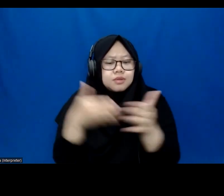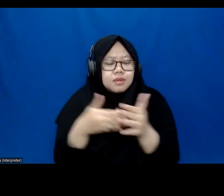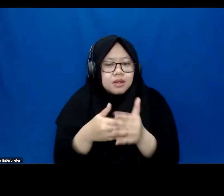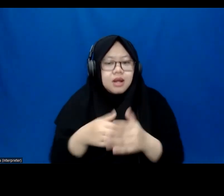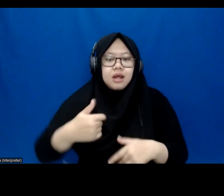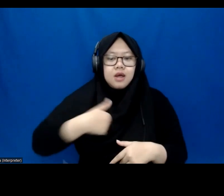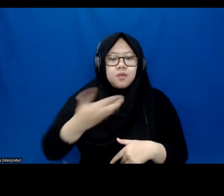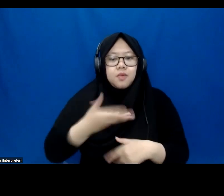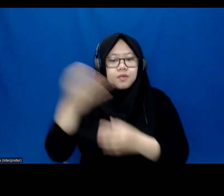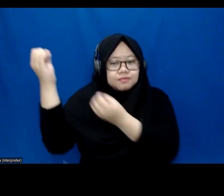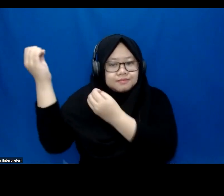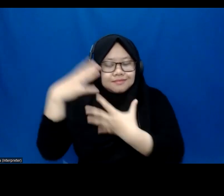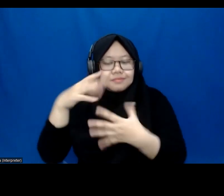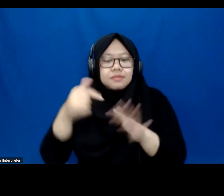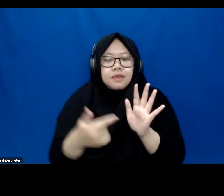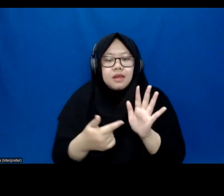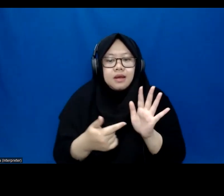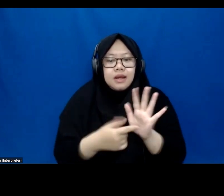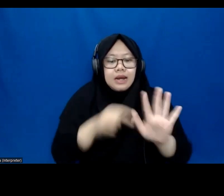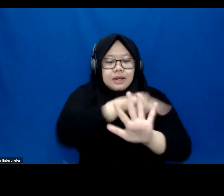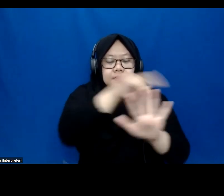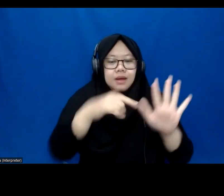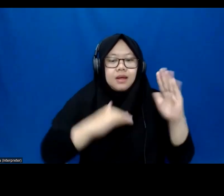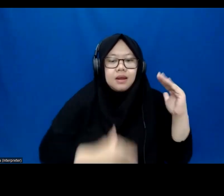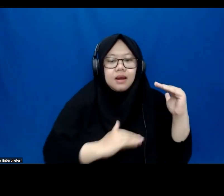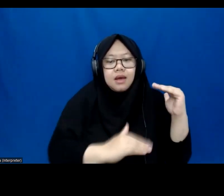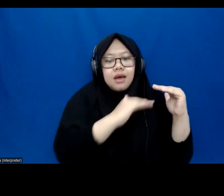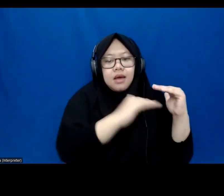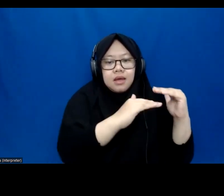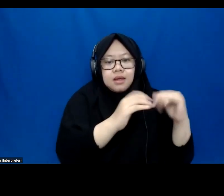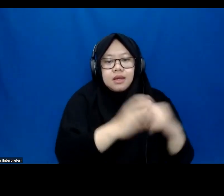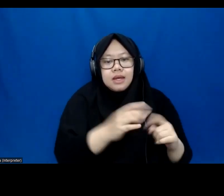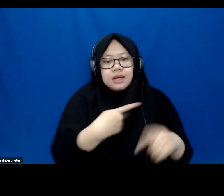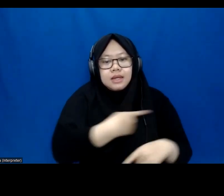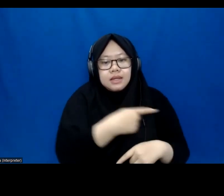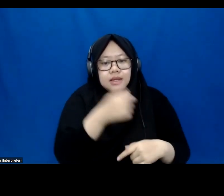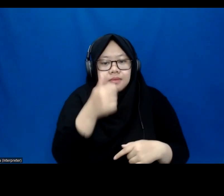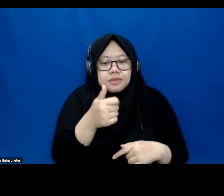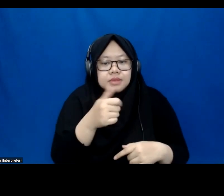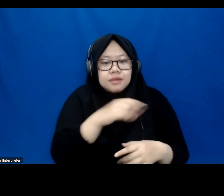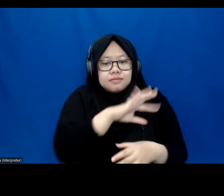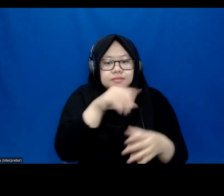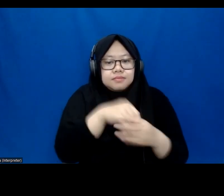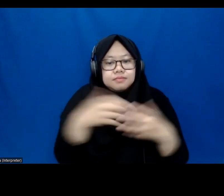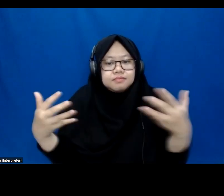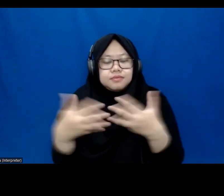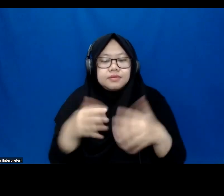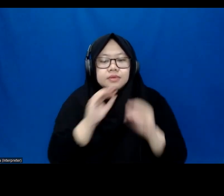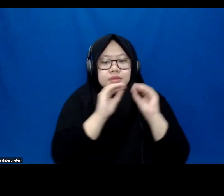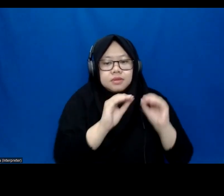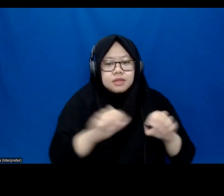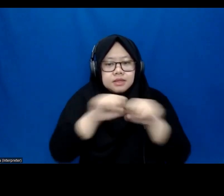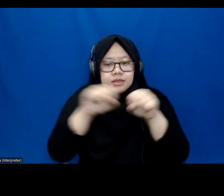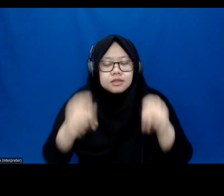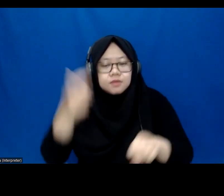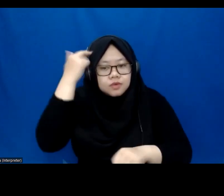steps that we can take within the education system to really increase the